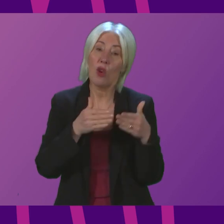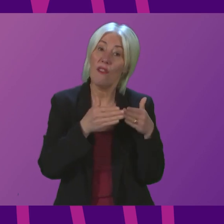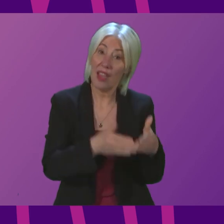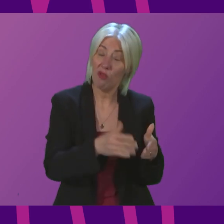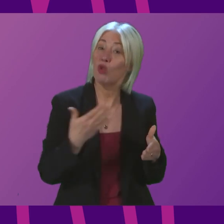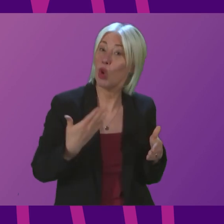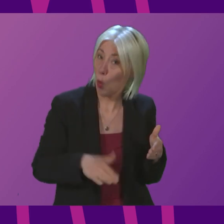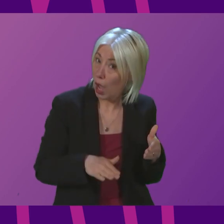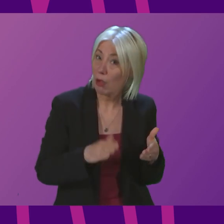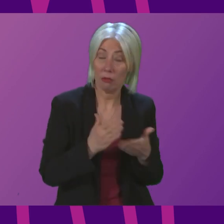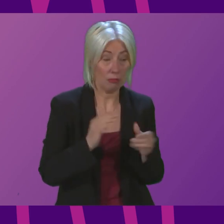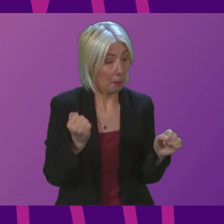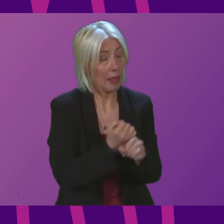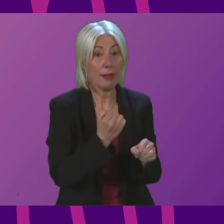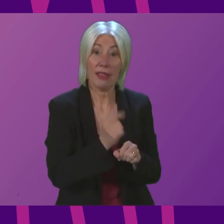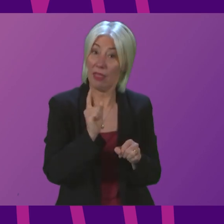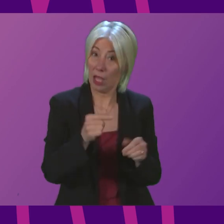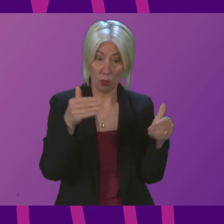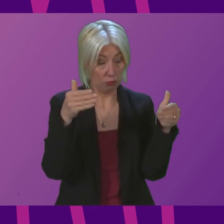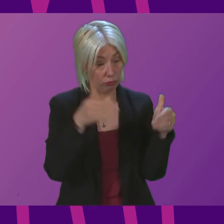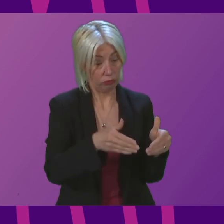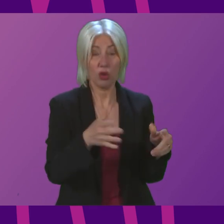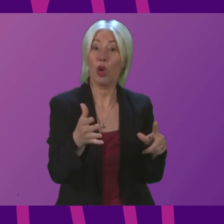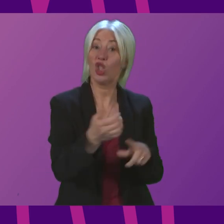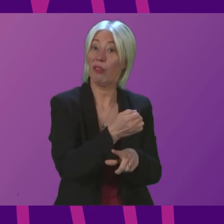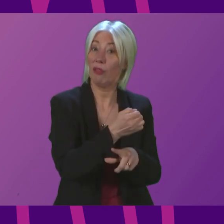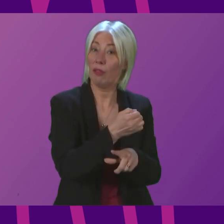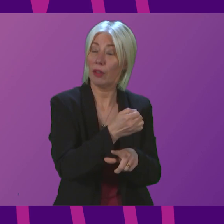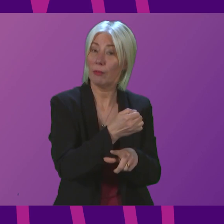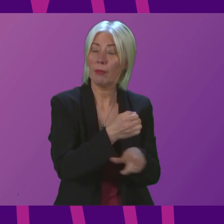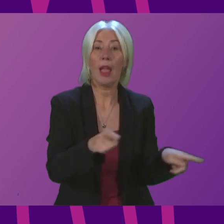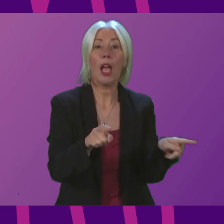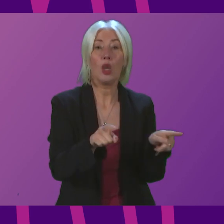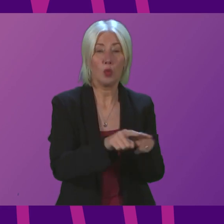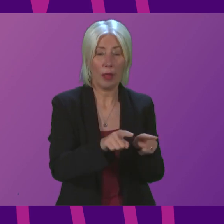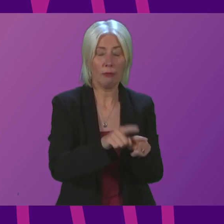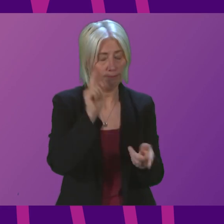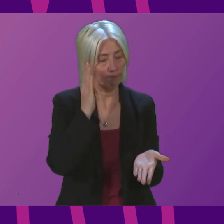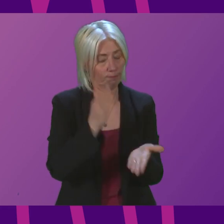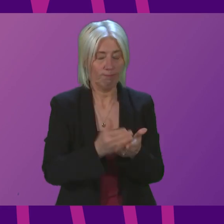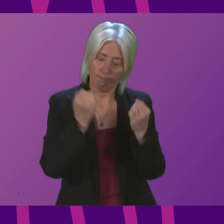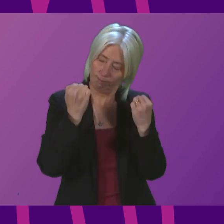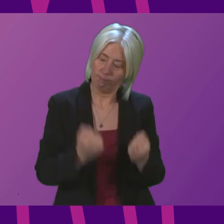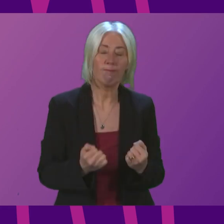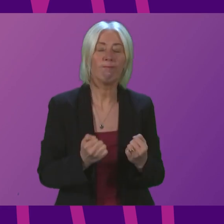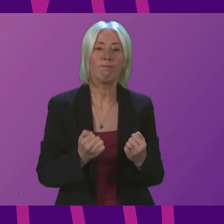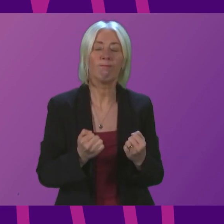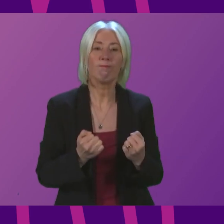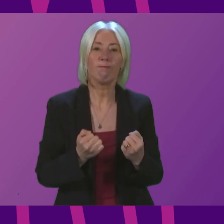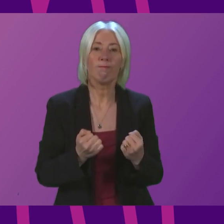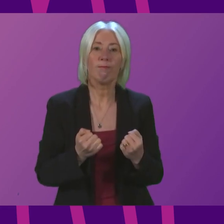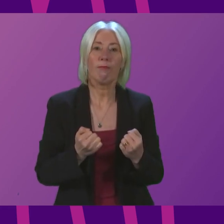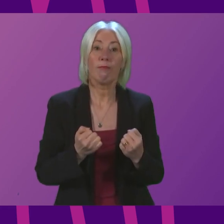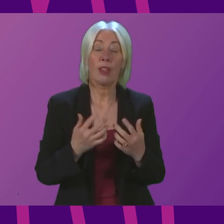required are built, and that is what we are concentrating on achieving. And we are also determined to ensure that the